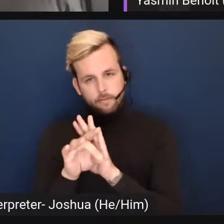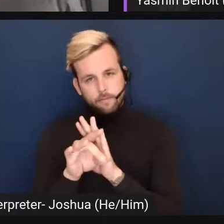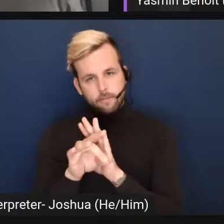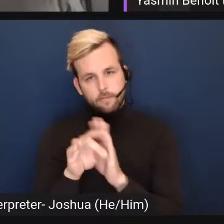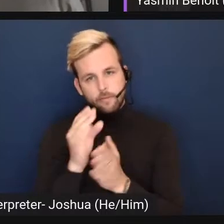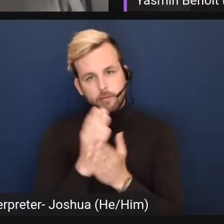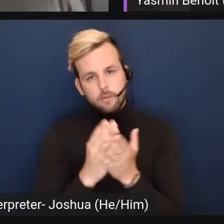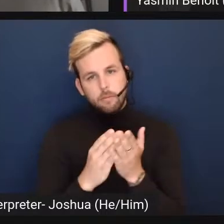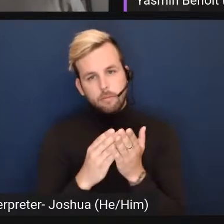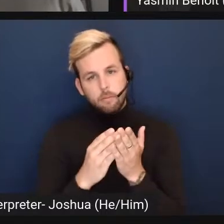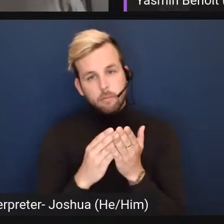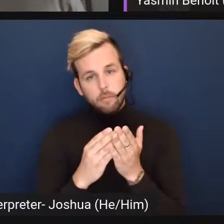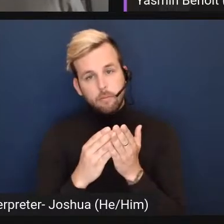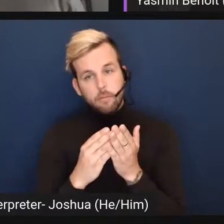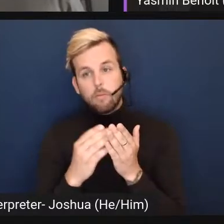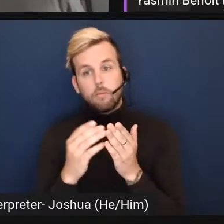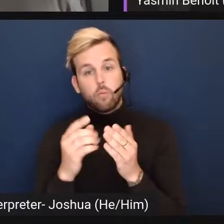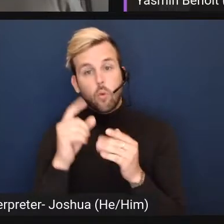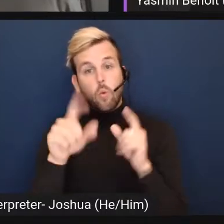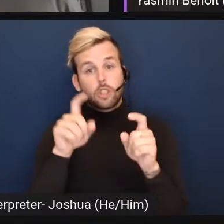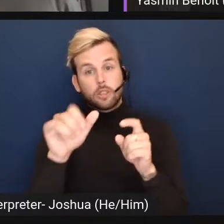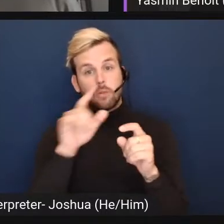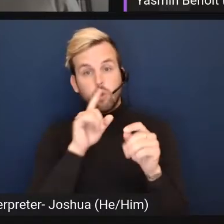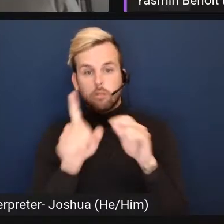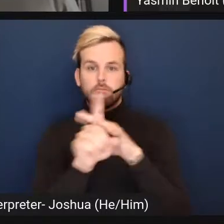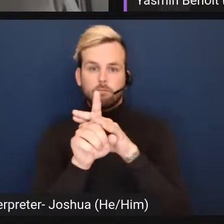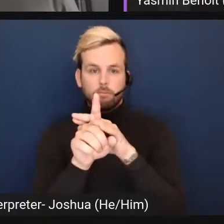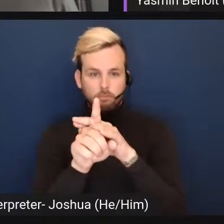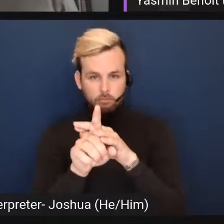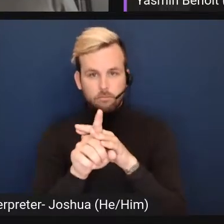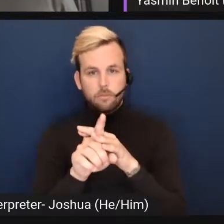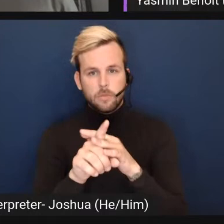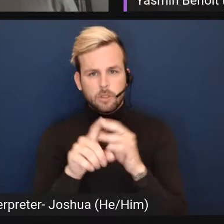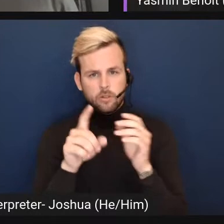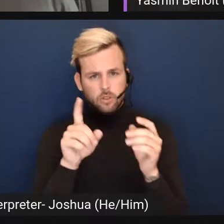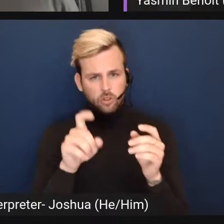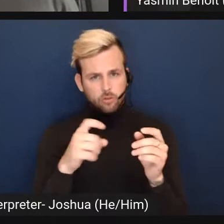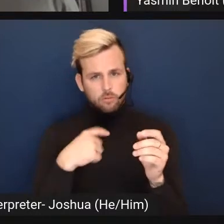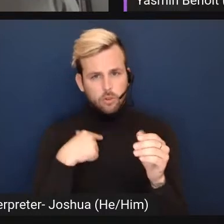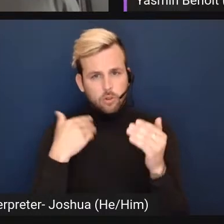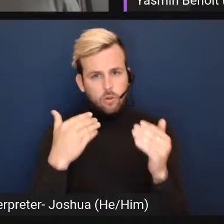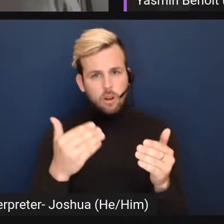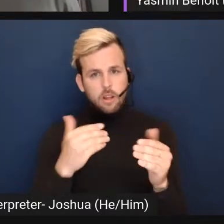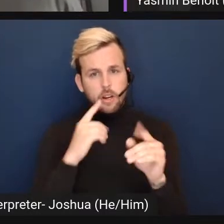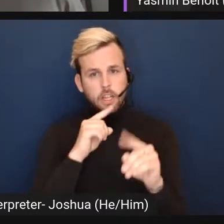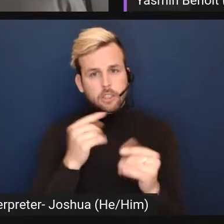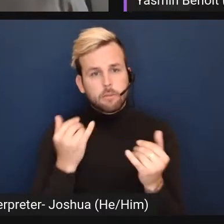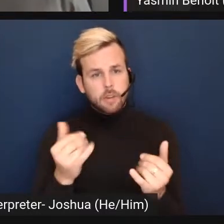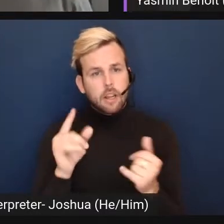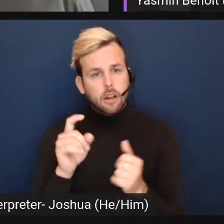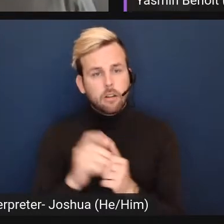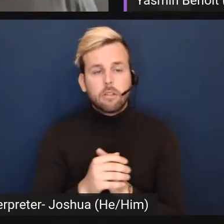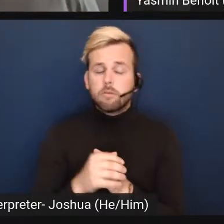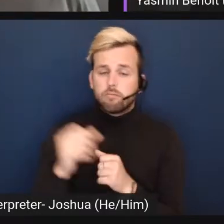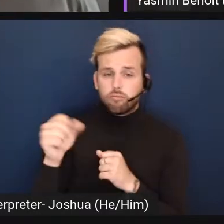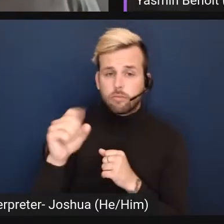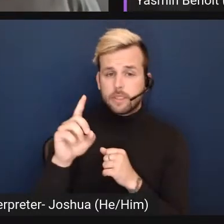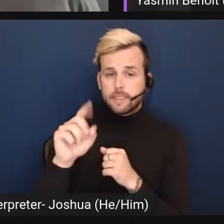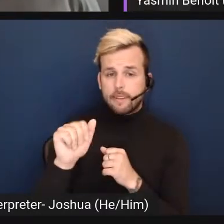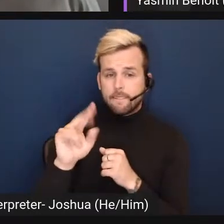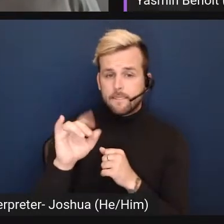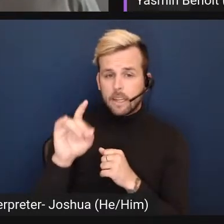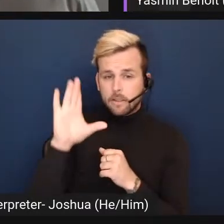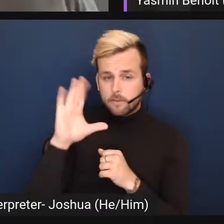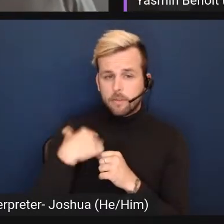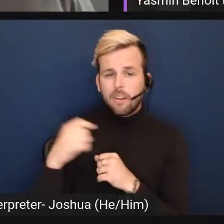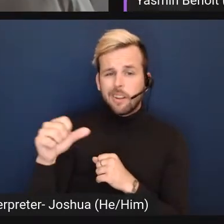representative ones um should i just go should we go into those now yeah um and